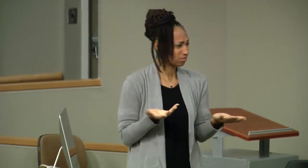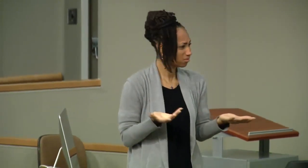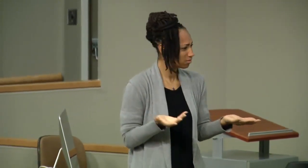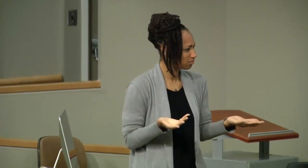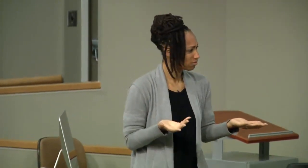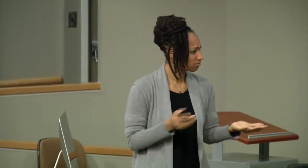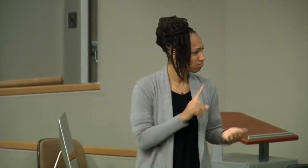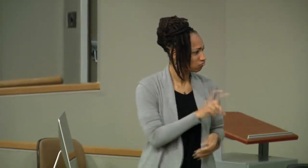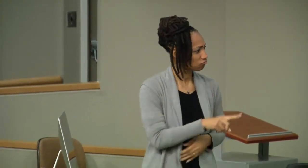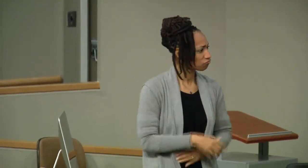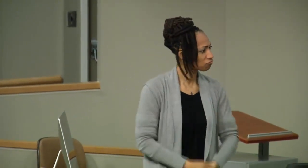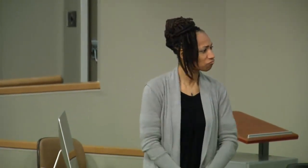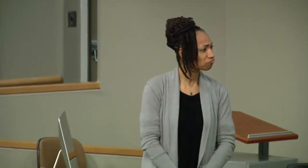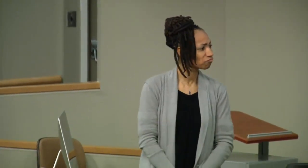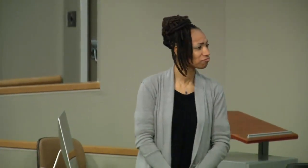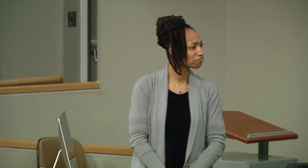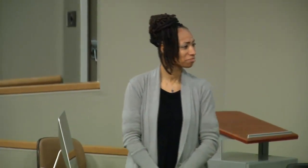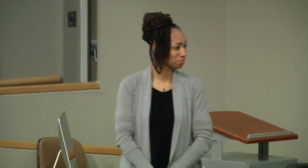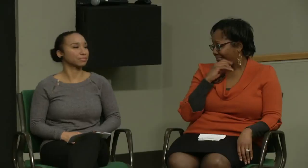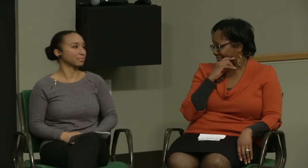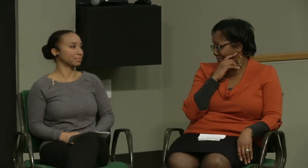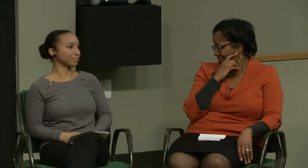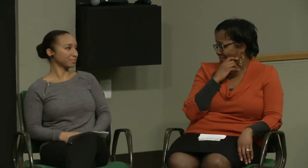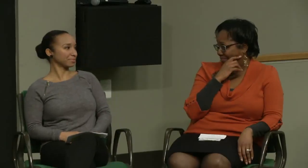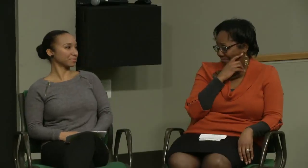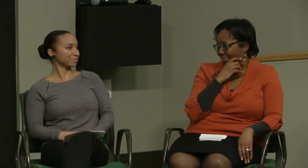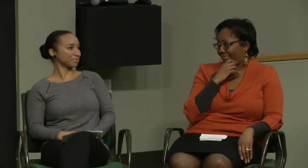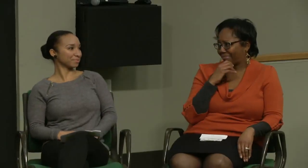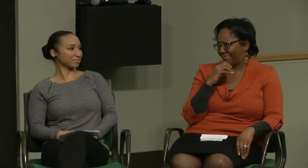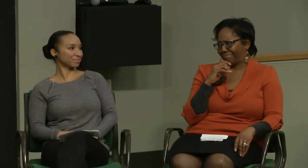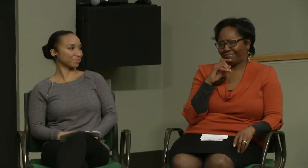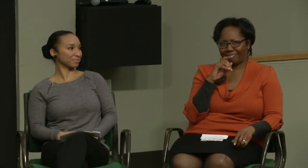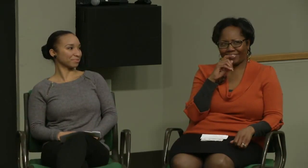is, what exactly is Truebiz, and what does it mean to you?